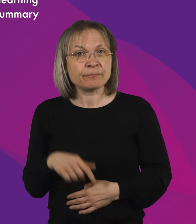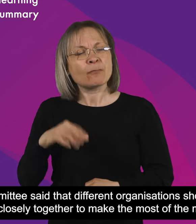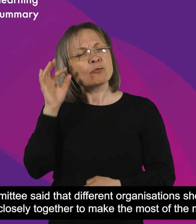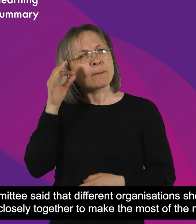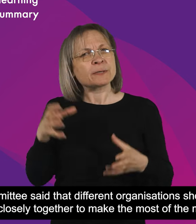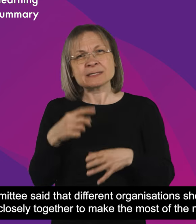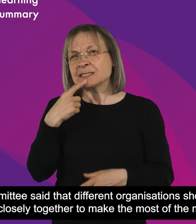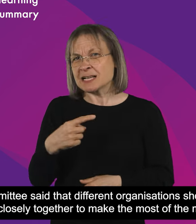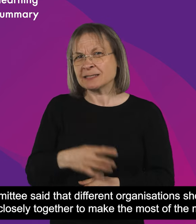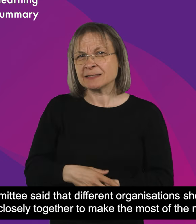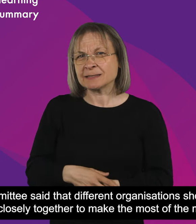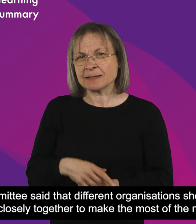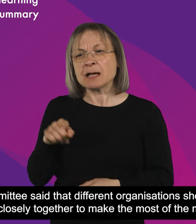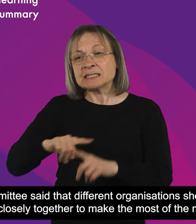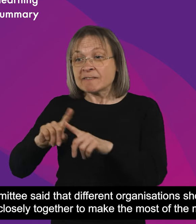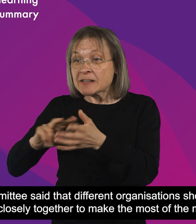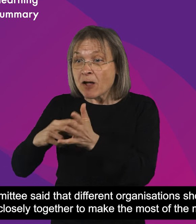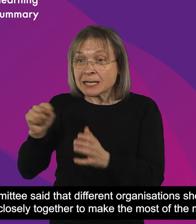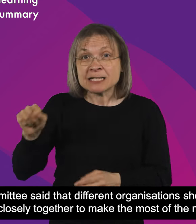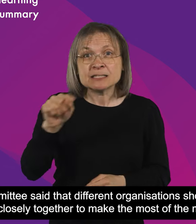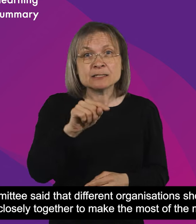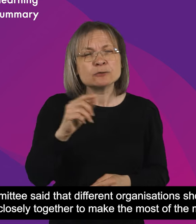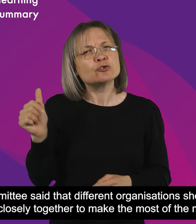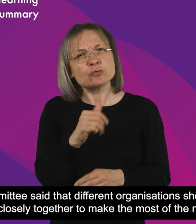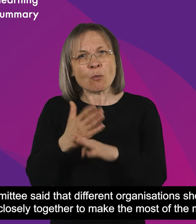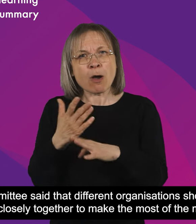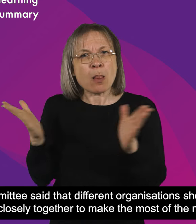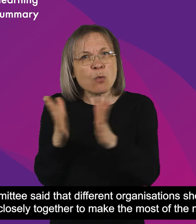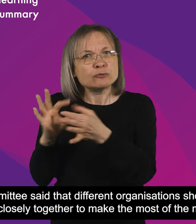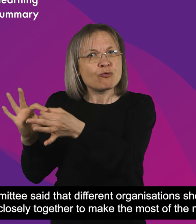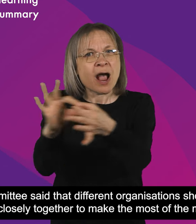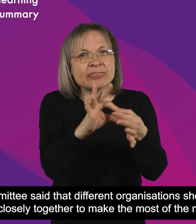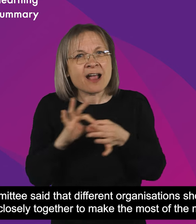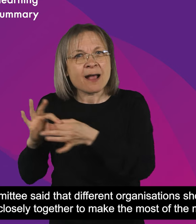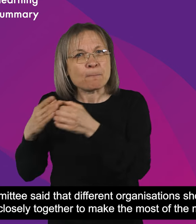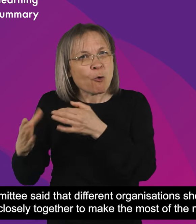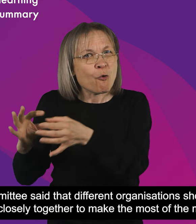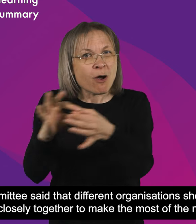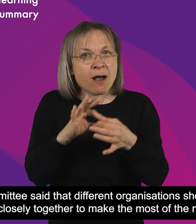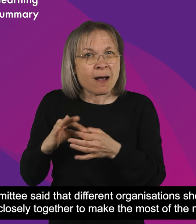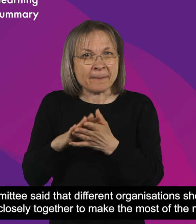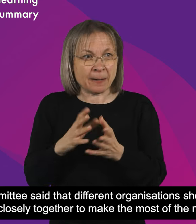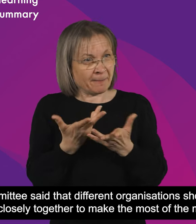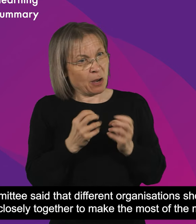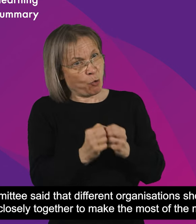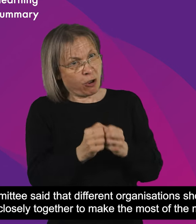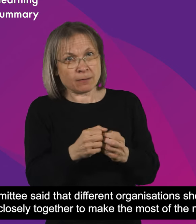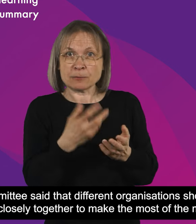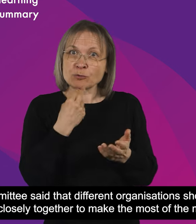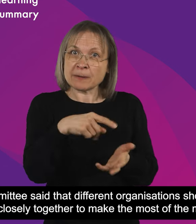The committee said that different organisations should work more closely together to make the most of the money that is available and to make sure